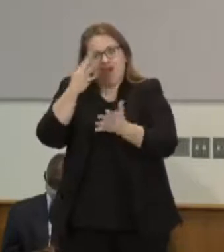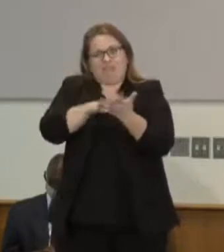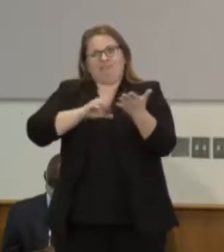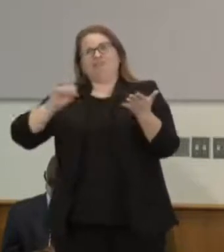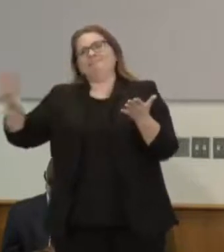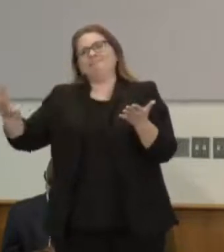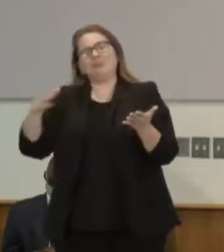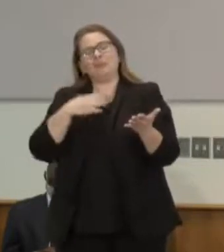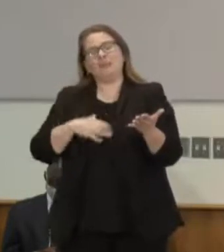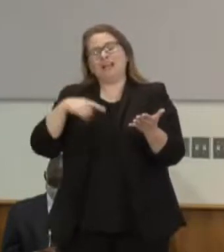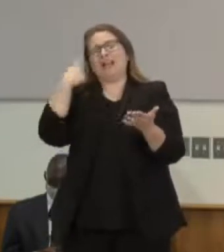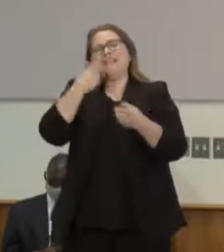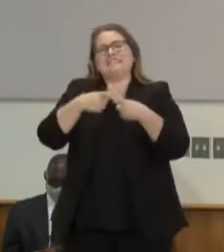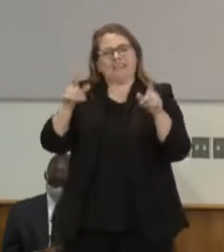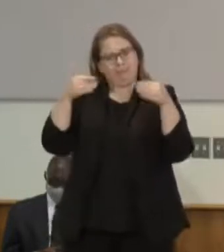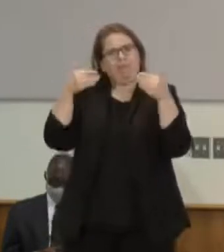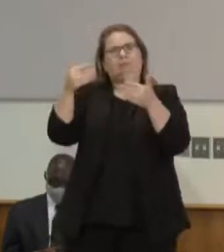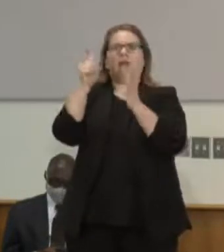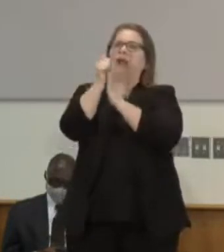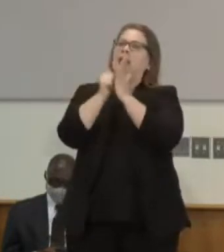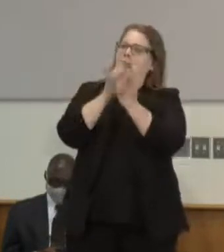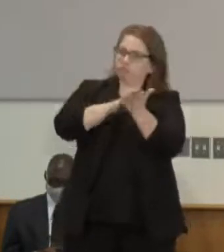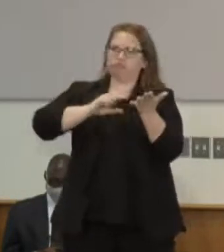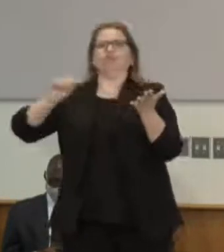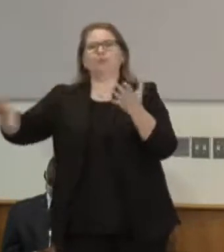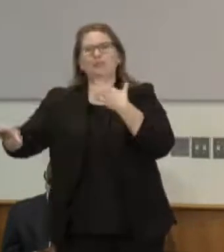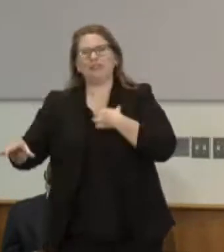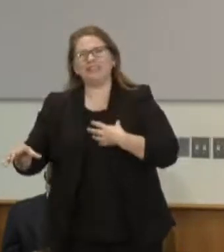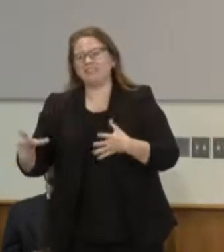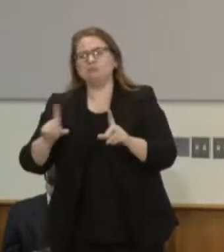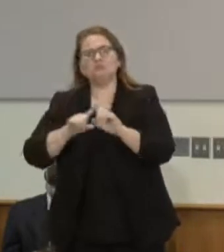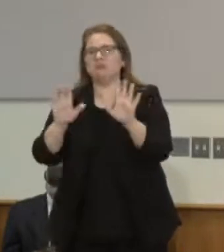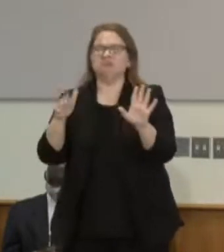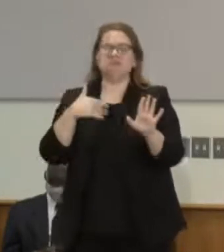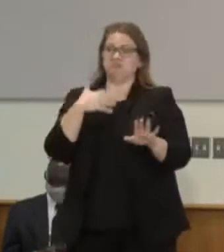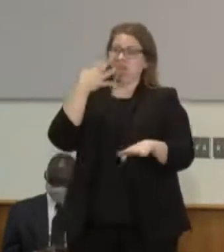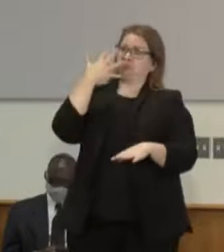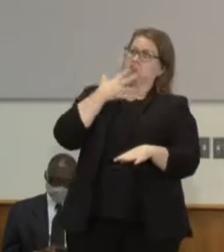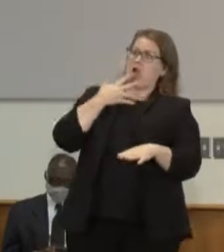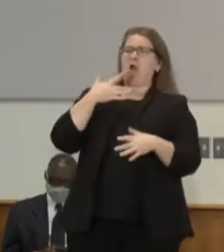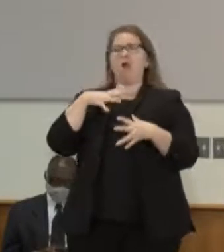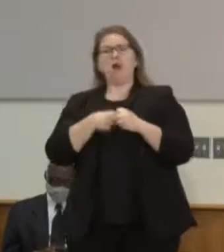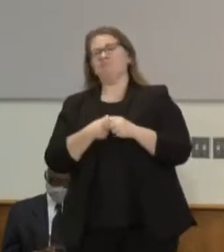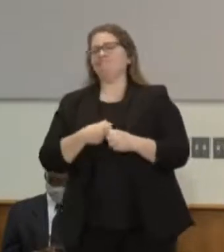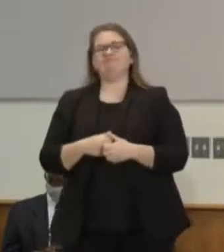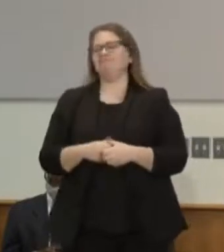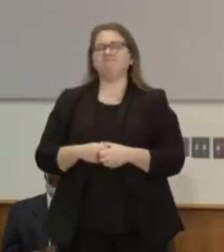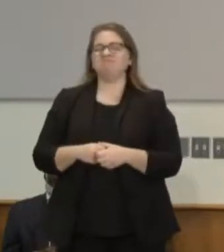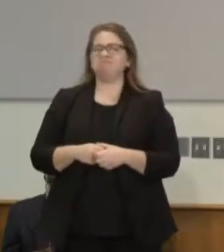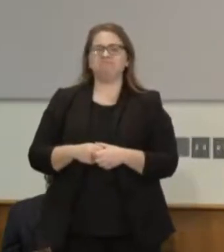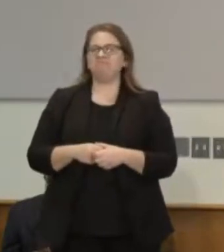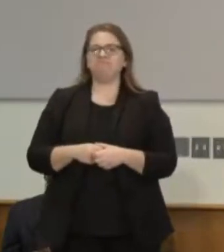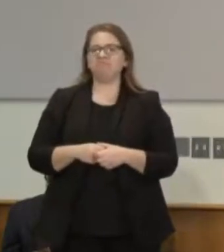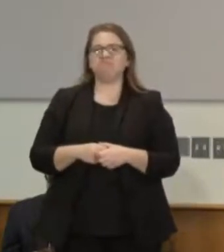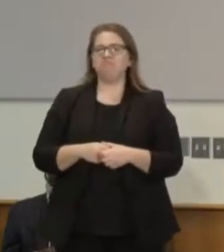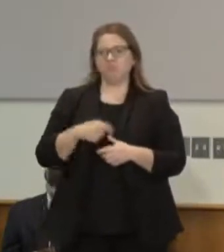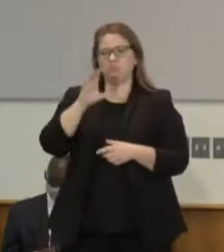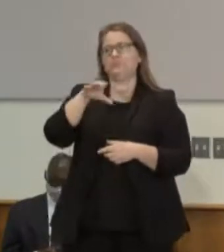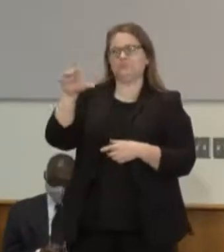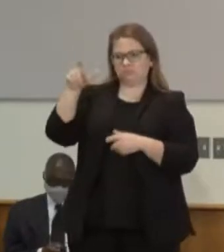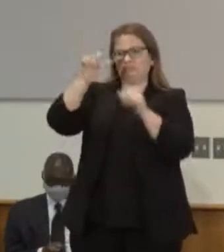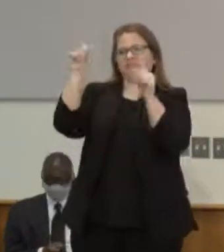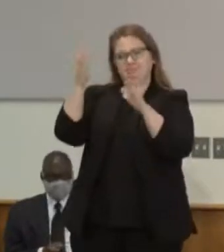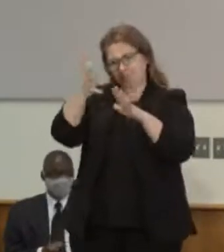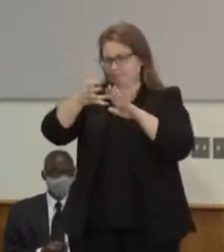but I am not sad that it's gone Columbus legacy was setting in motion